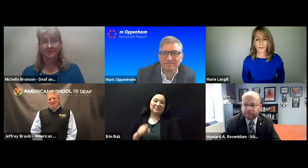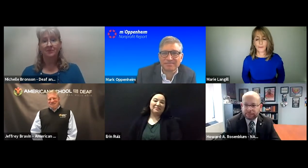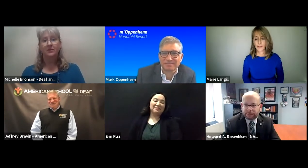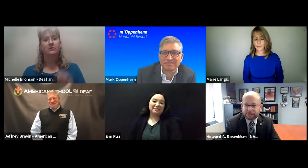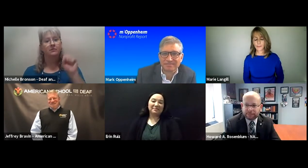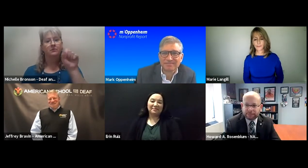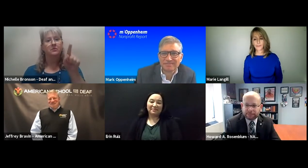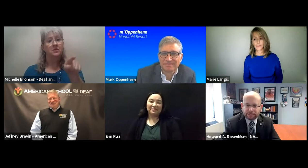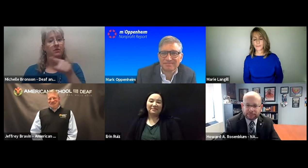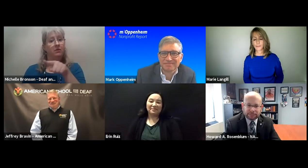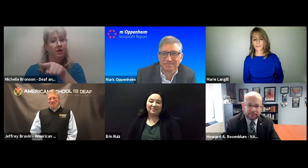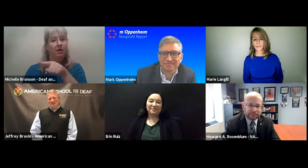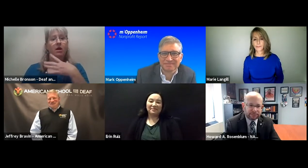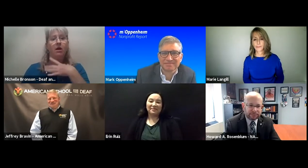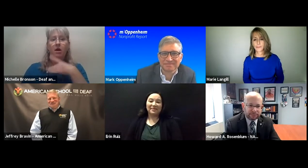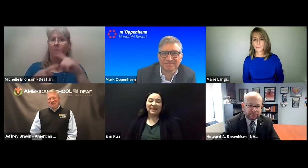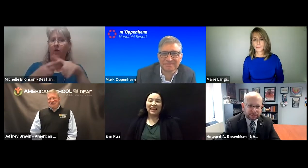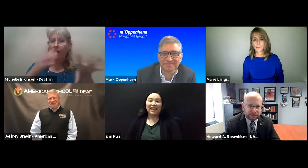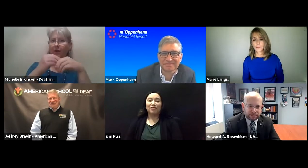themselves.